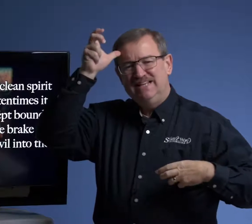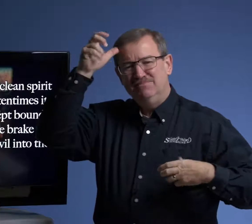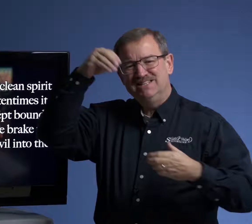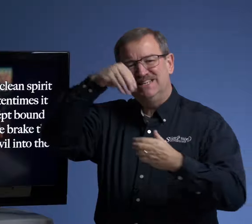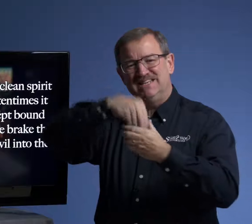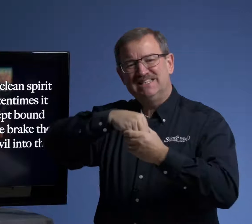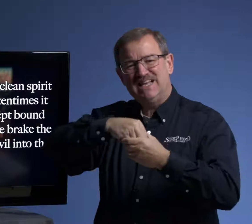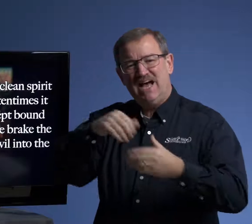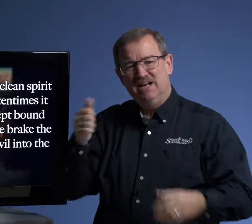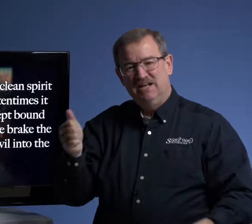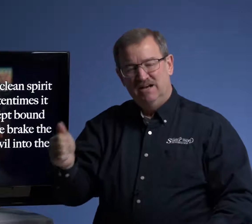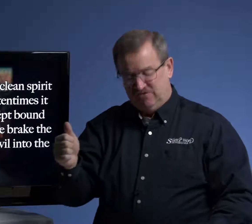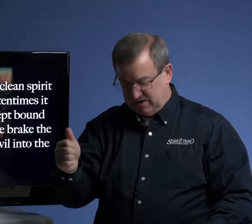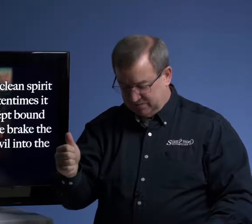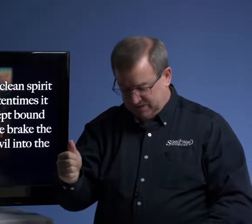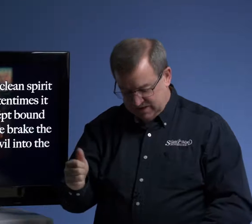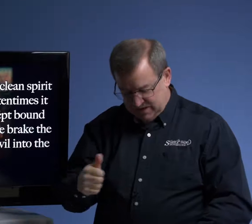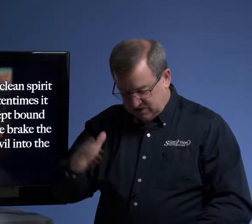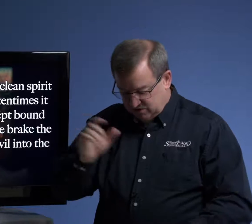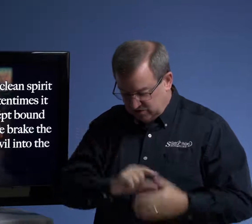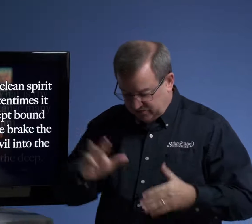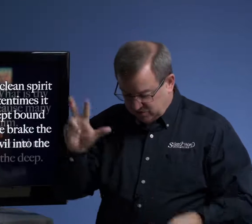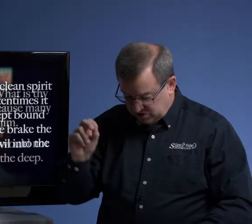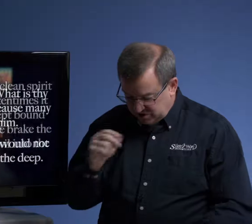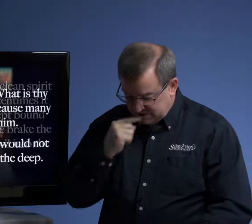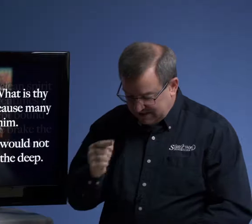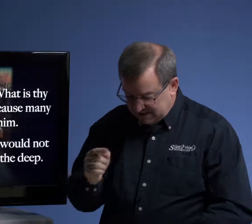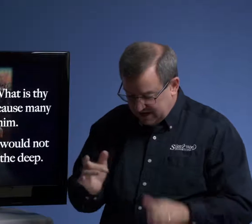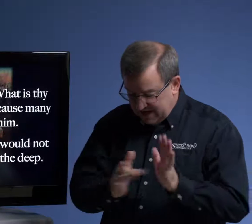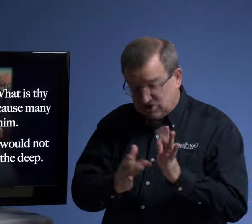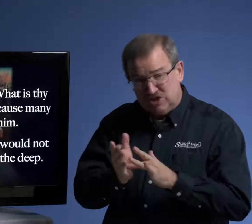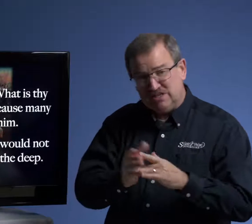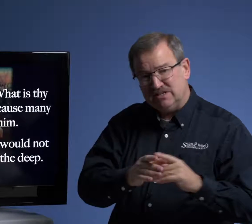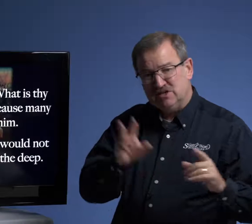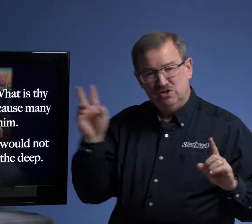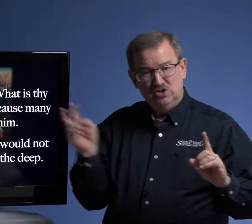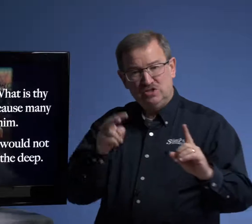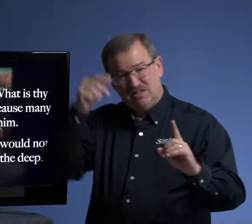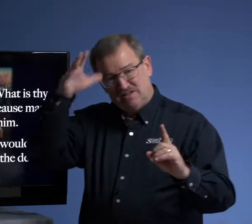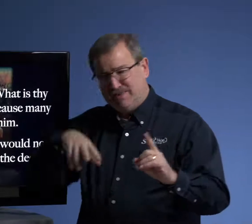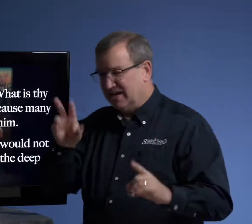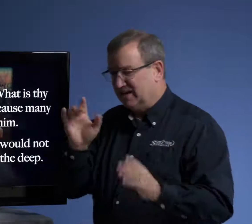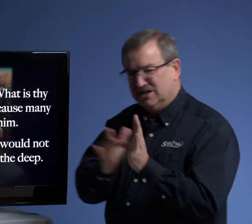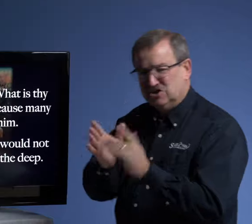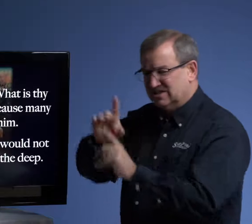demons inside of him. It goes on verse 30. It says, and Jesus looked at the man and Jesus